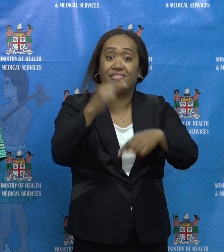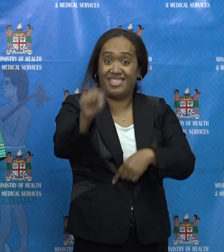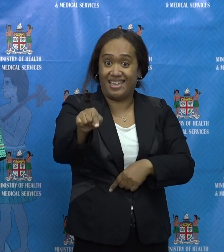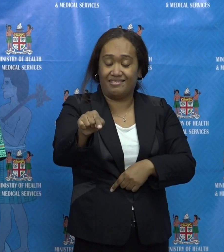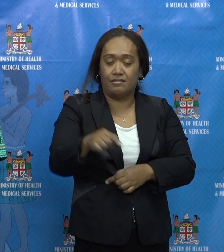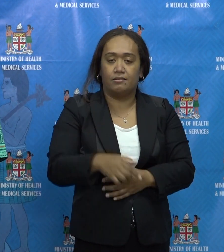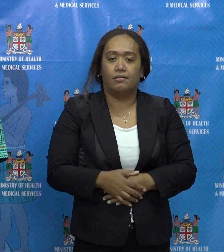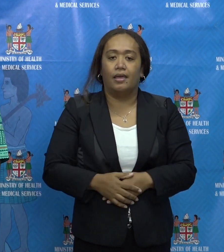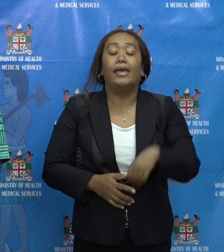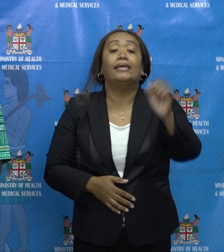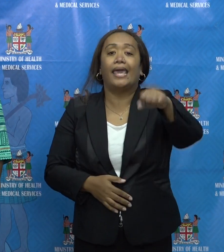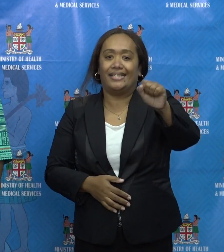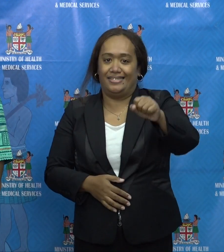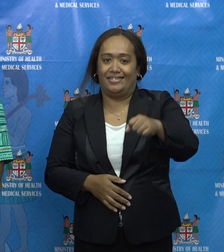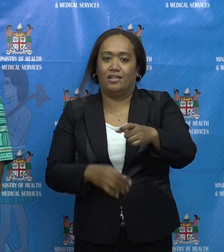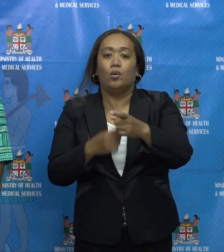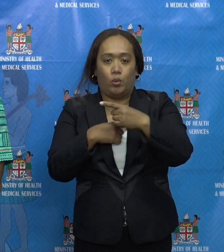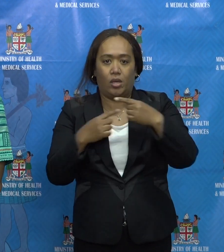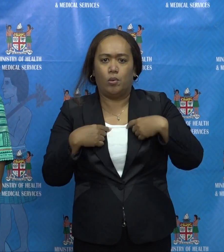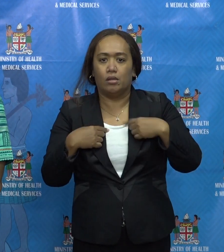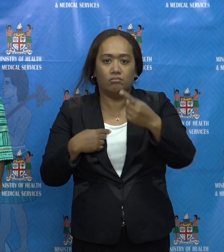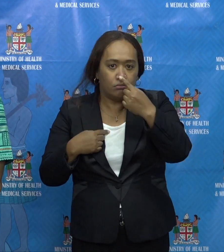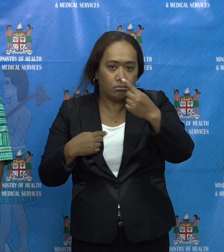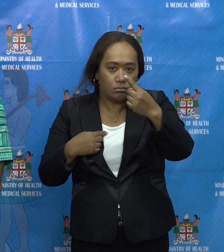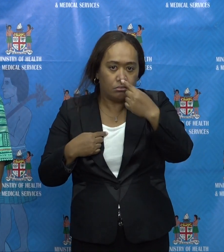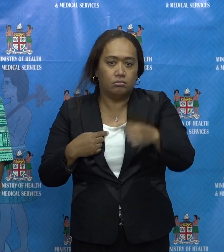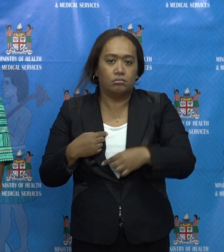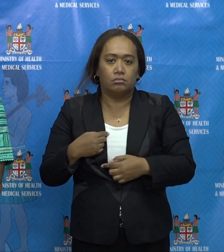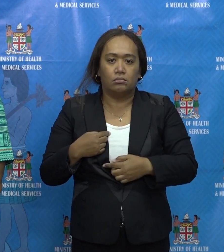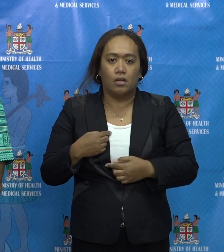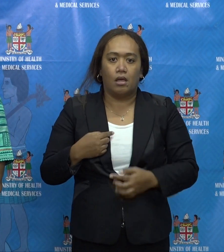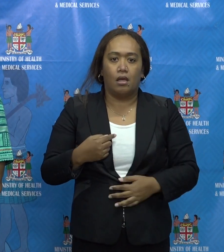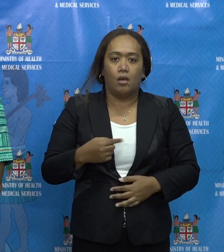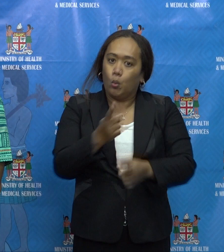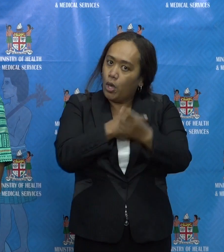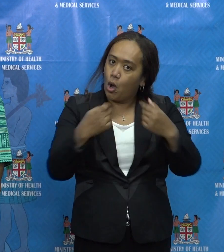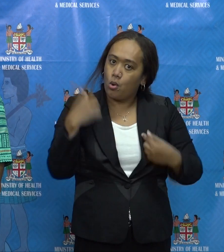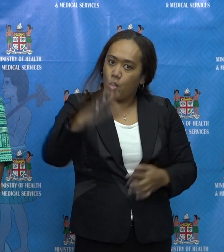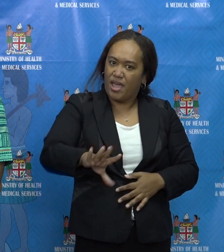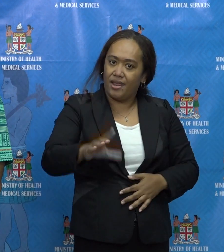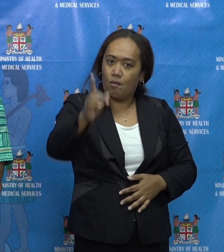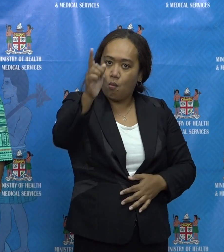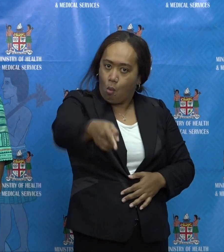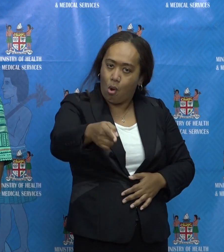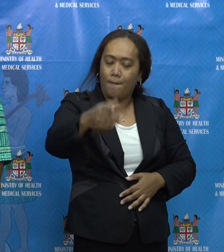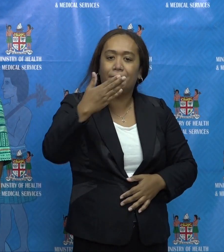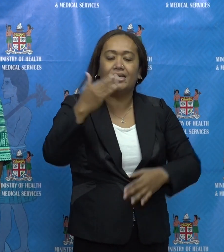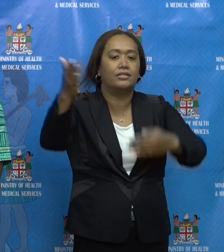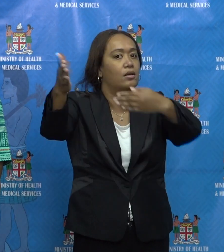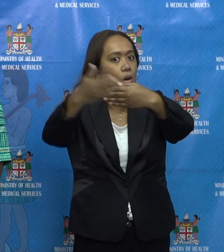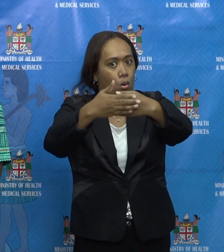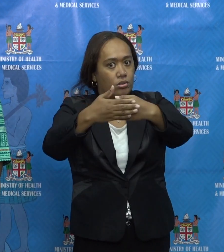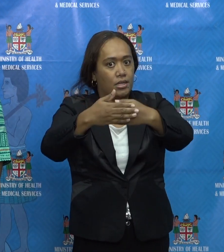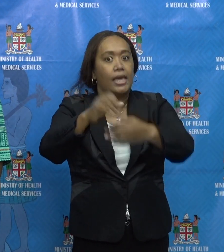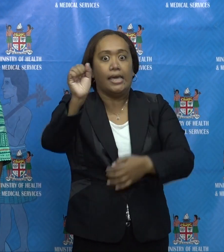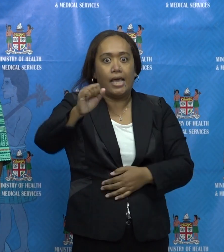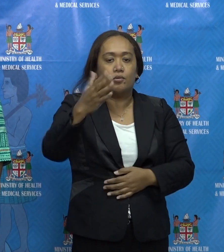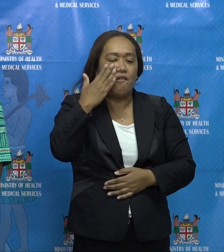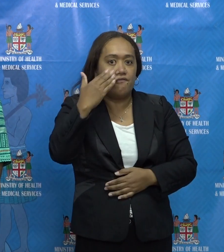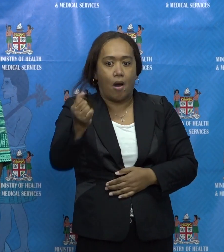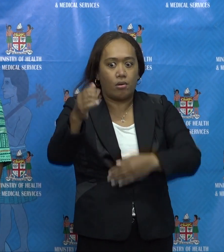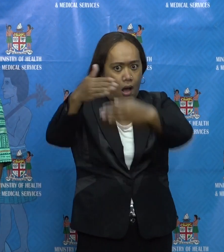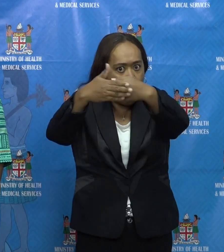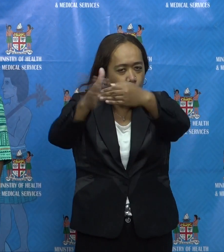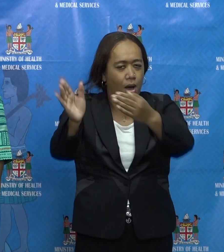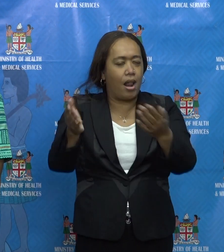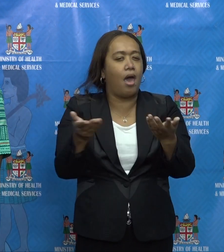We will have to look into those shops that were open. They were quite clear that there were shops open. That much I can